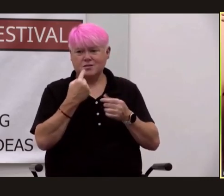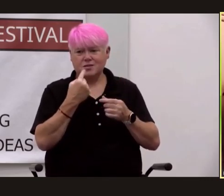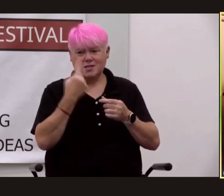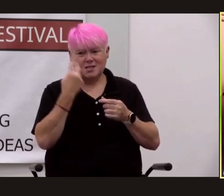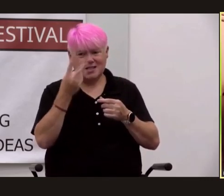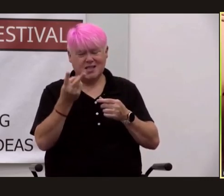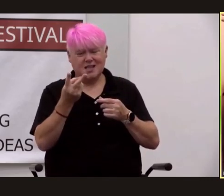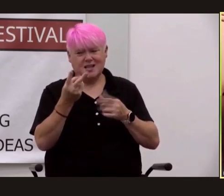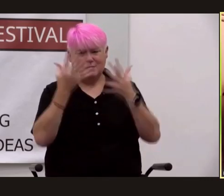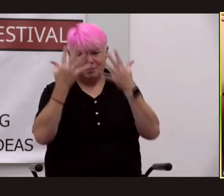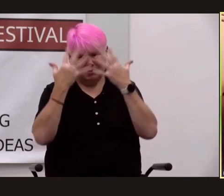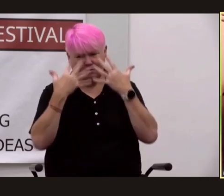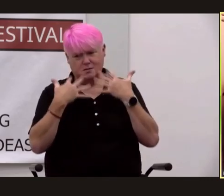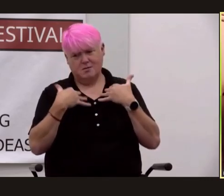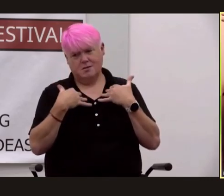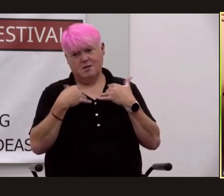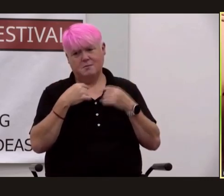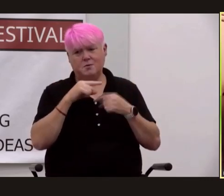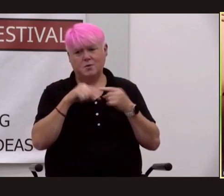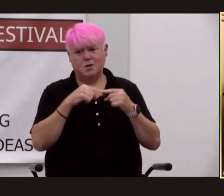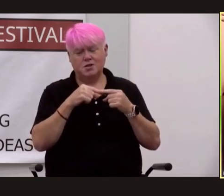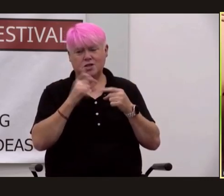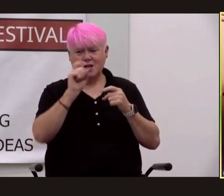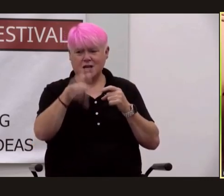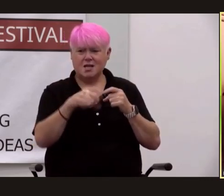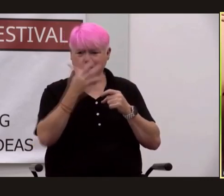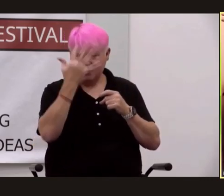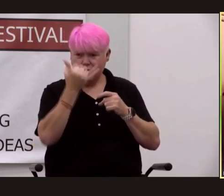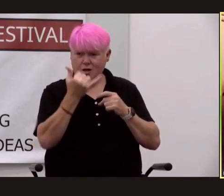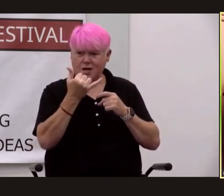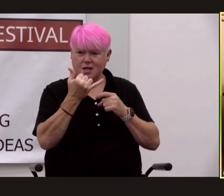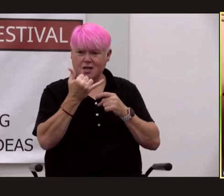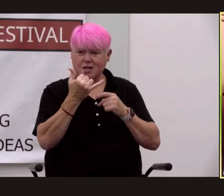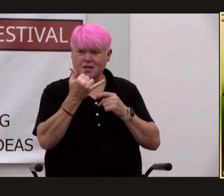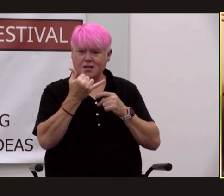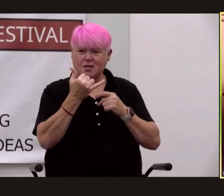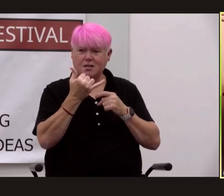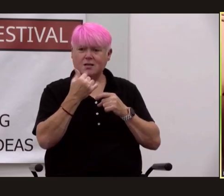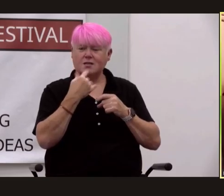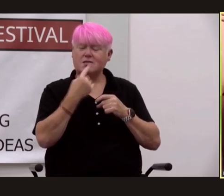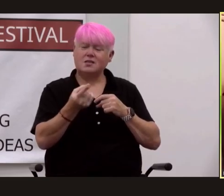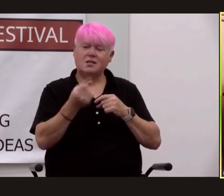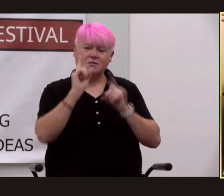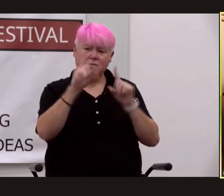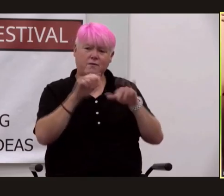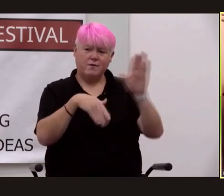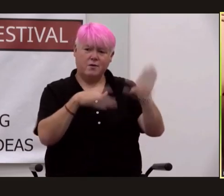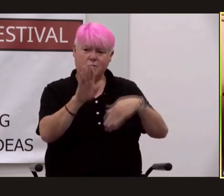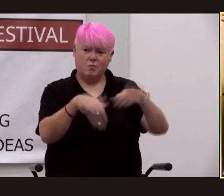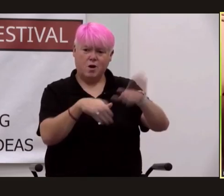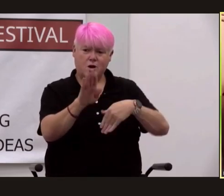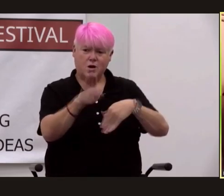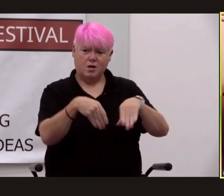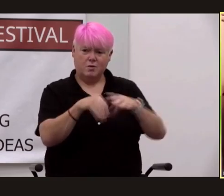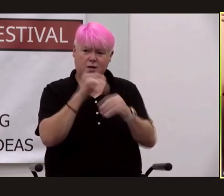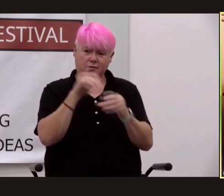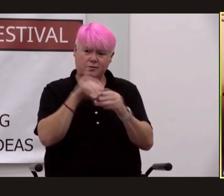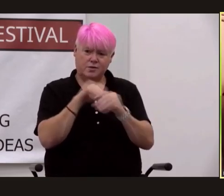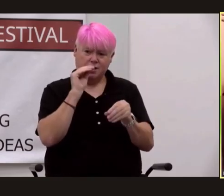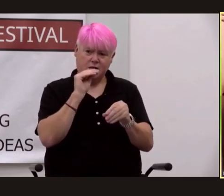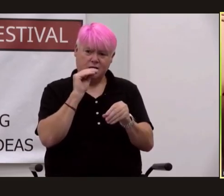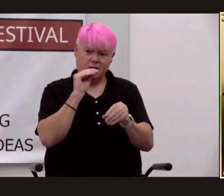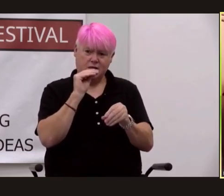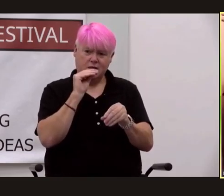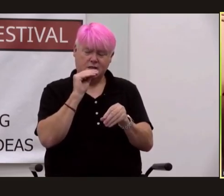distraught but when she asked what was wrong he simply said he was going for a walk he headed outside and immediately ran into